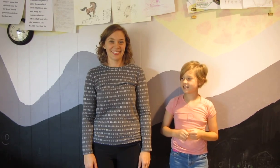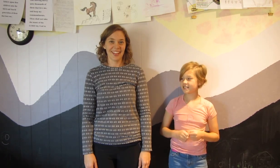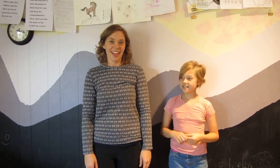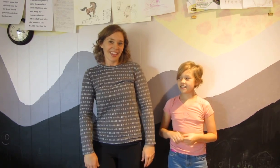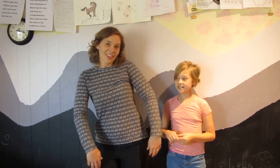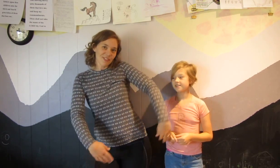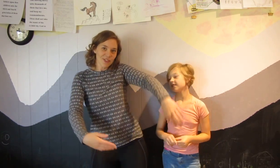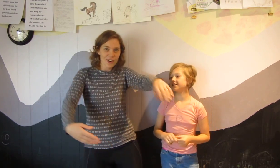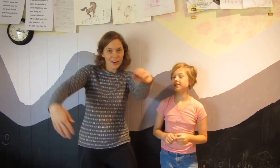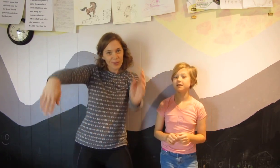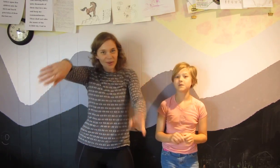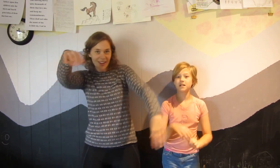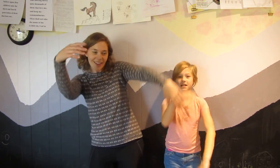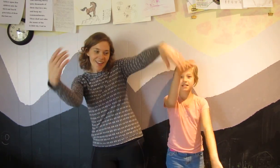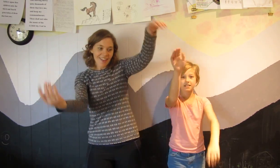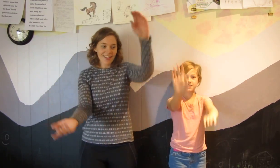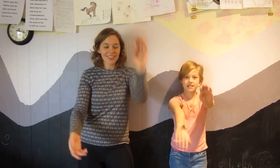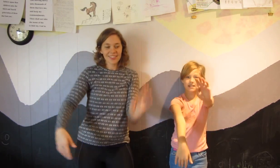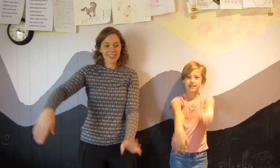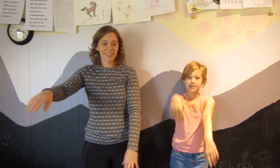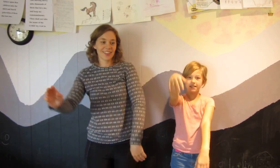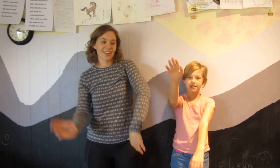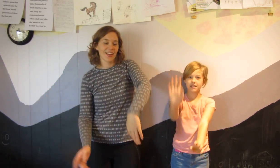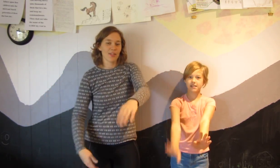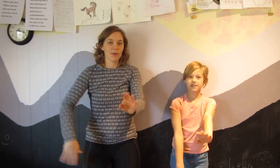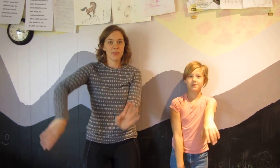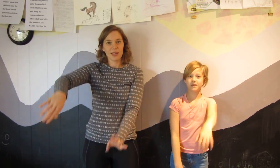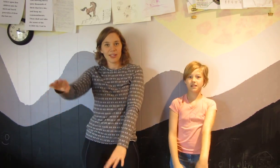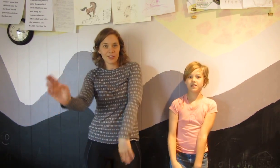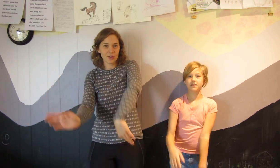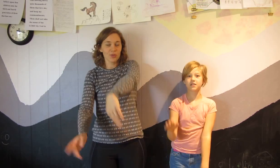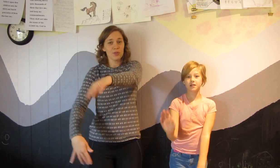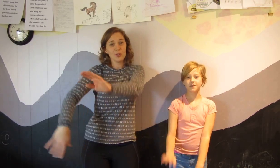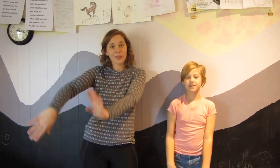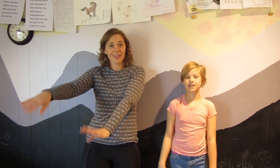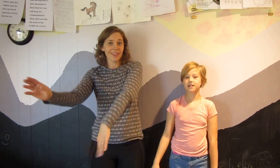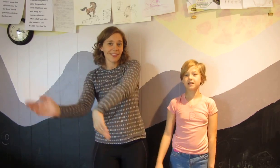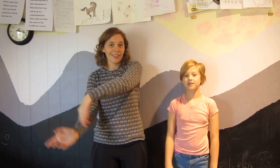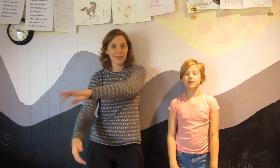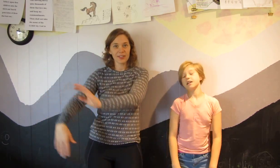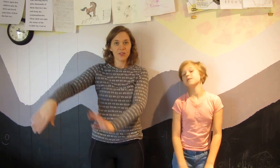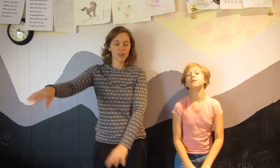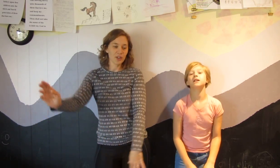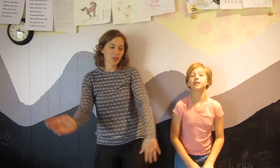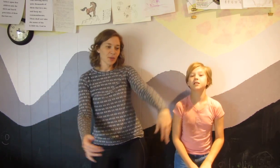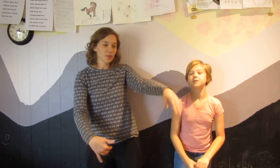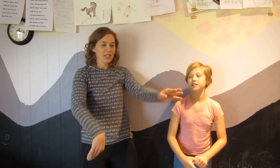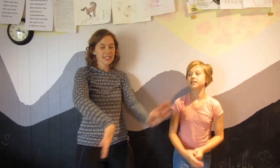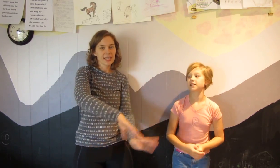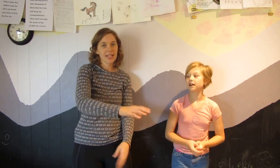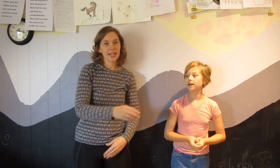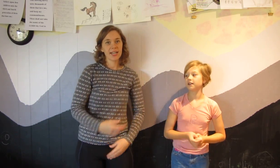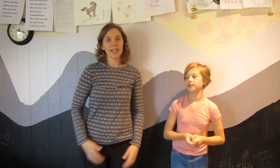invertebrates the major groups of invertebrates are